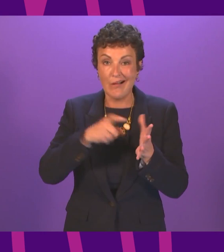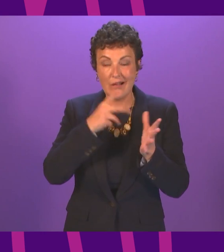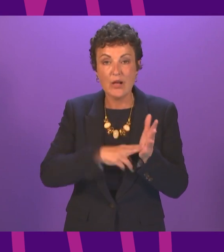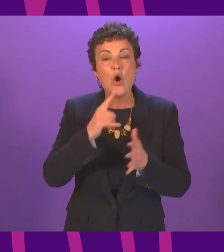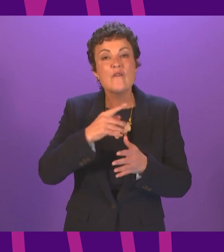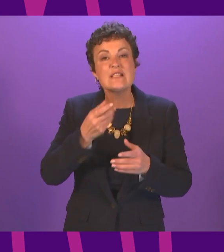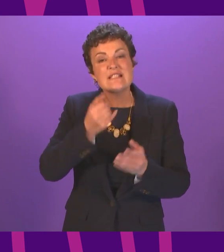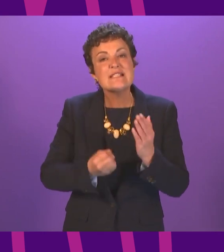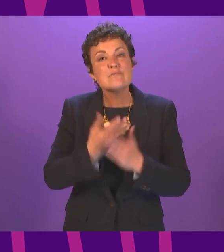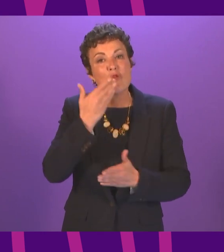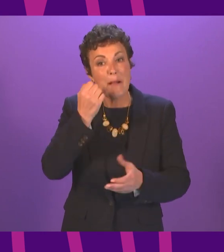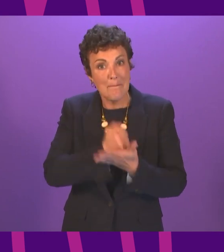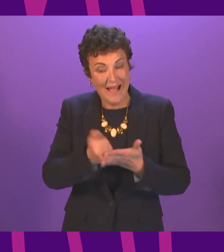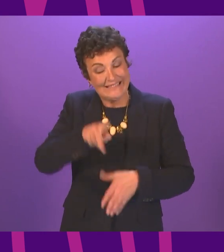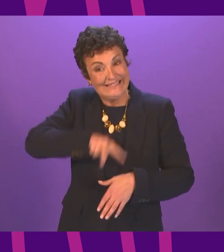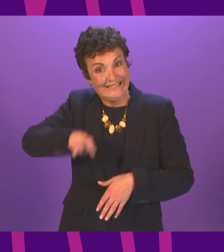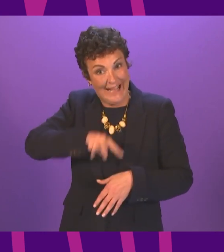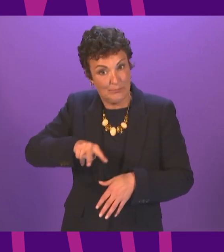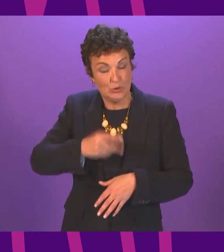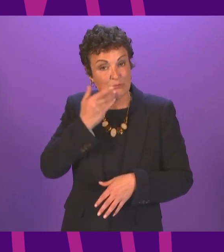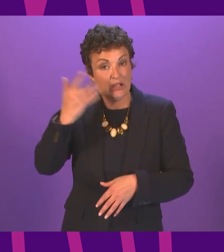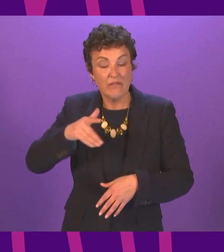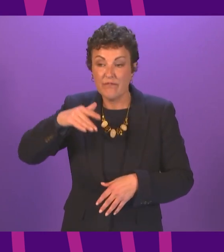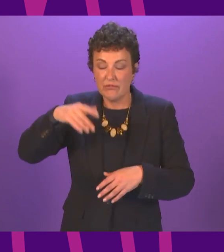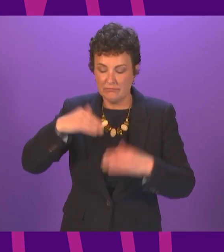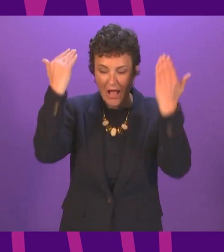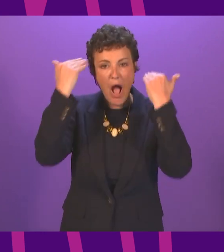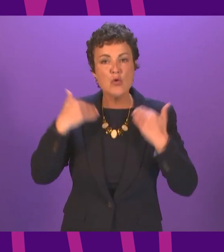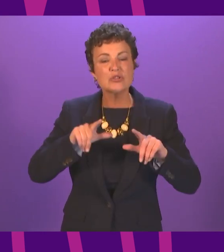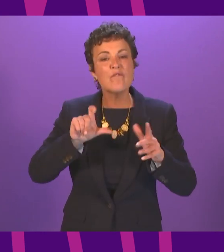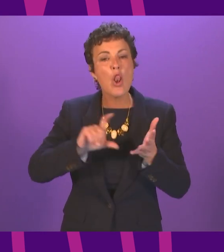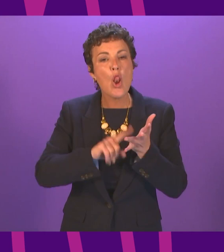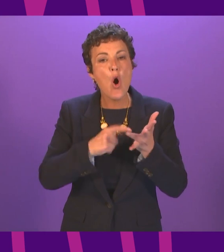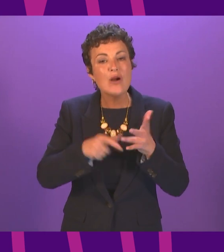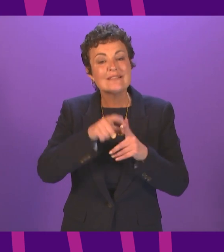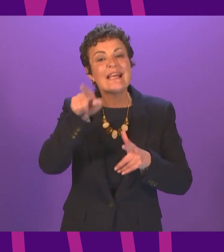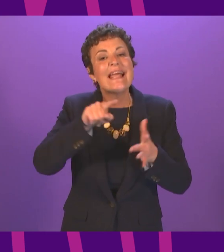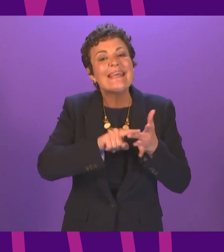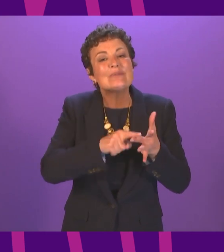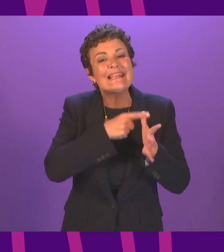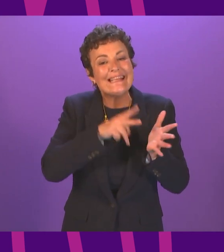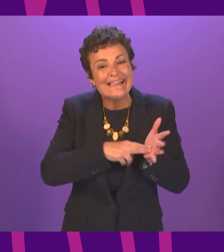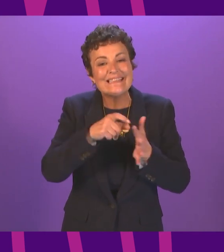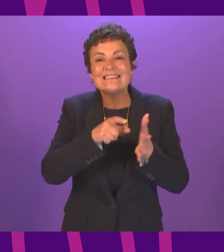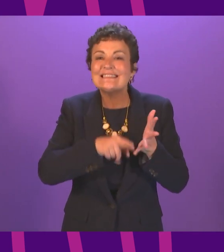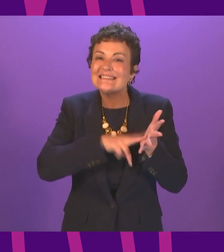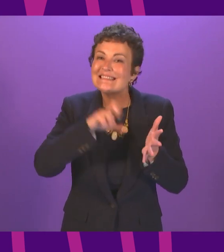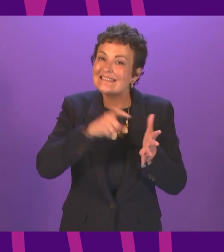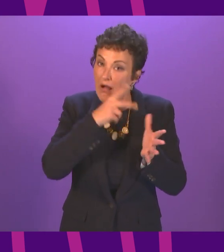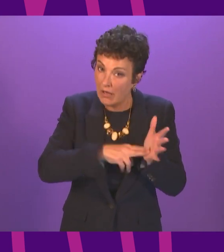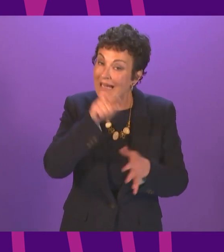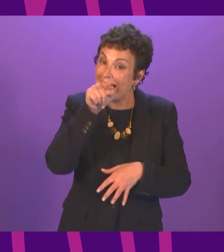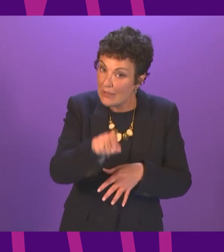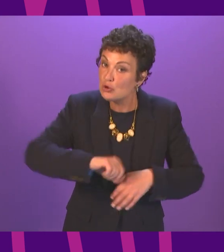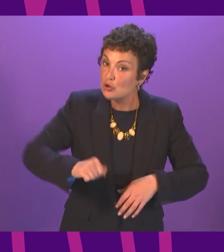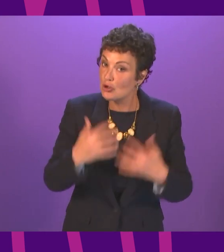Speaker of the House of Lords will actually agree to that now if anyone doesn't know Baron Duncan was Ian Duncan he was then the Scottish Parliament's officer in